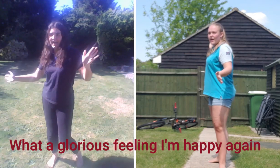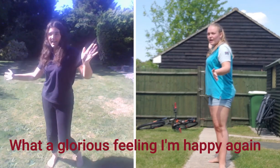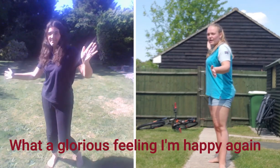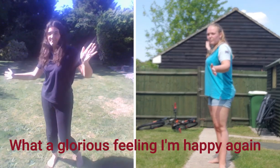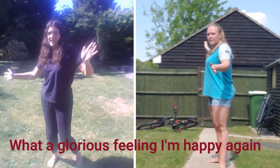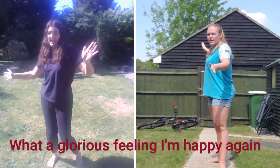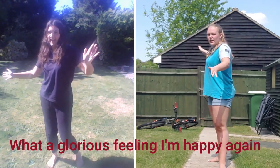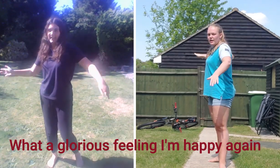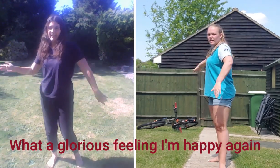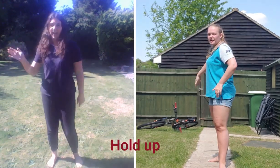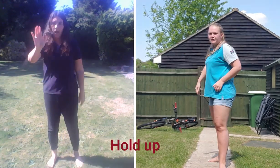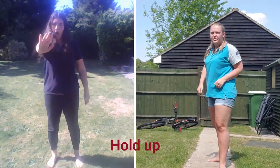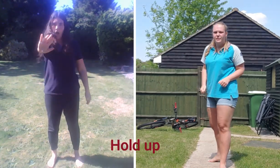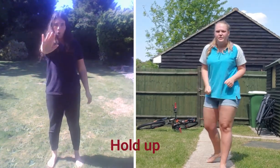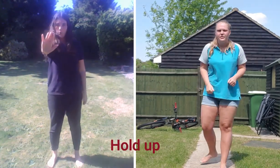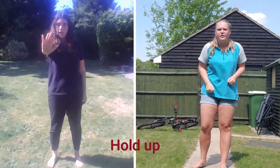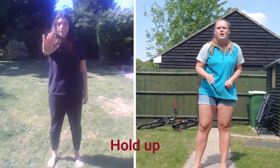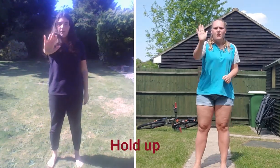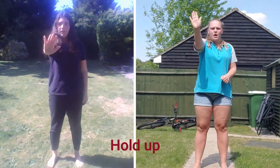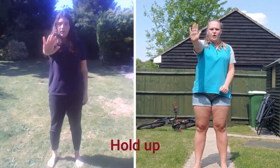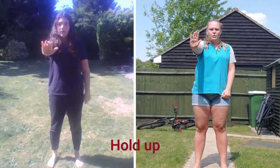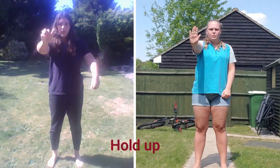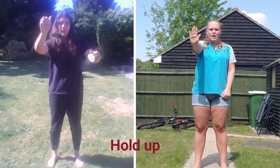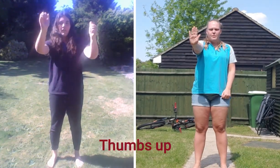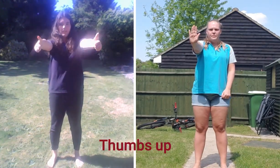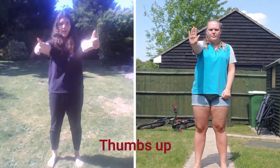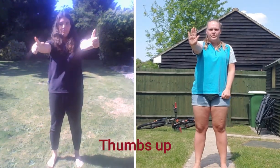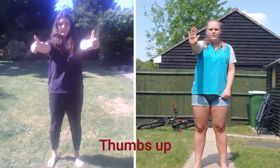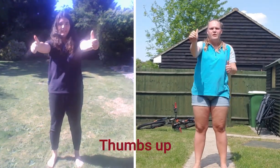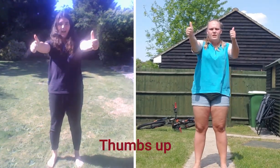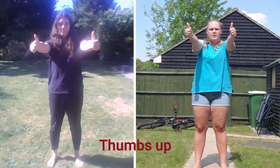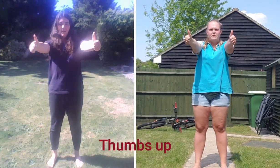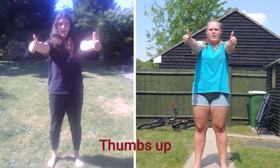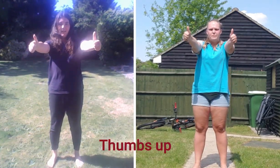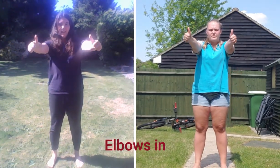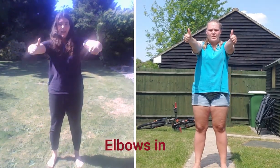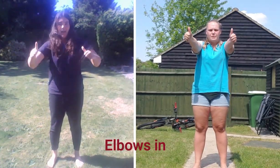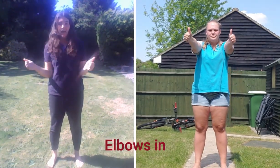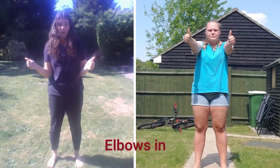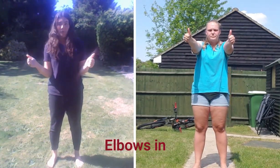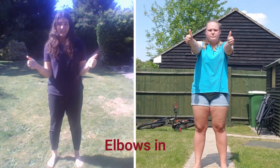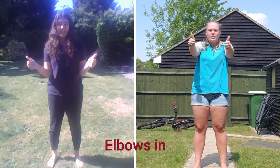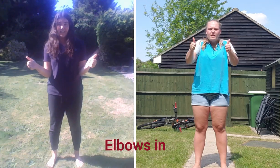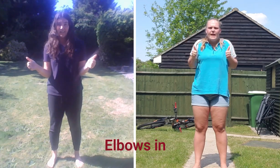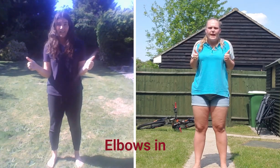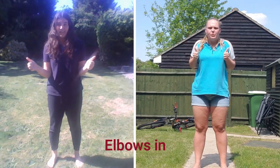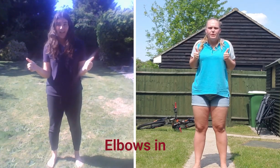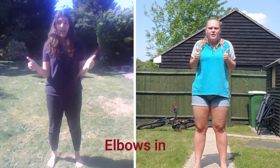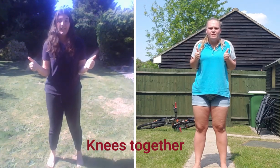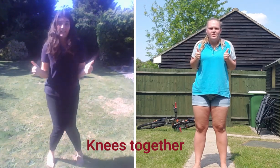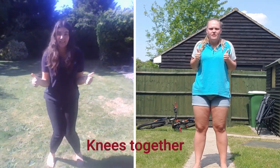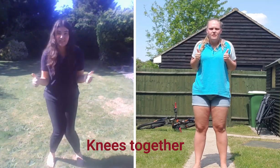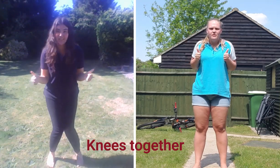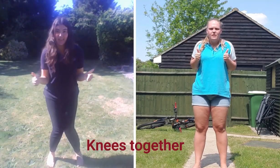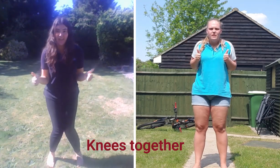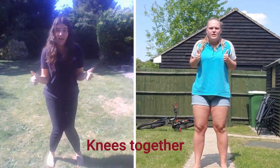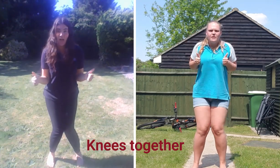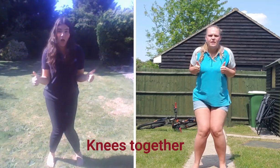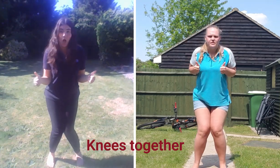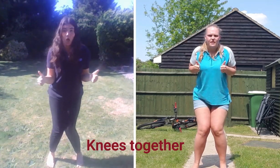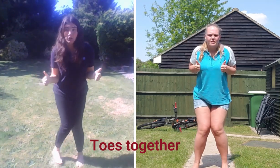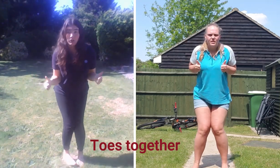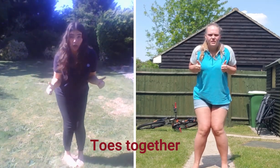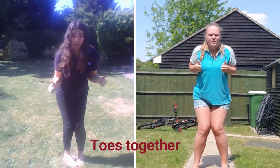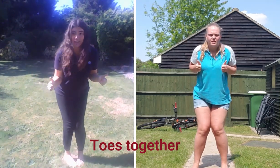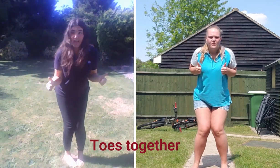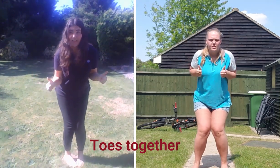happy again. Hold up, thumbs up, elbows in, knees together,